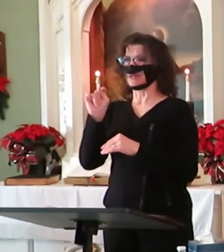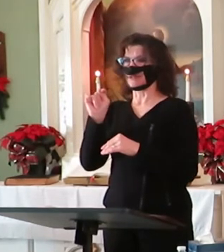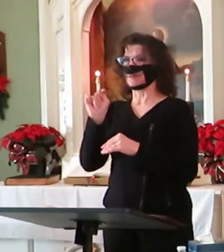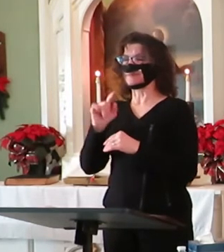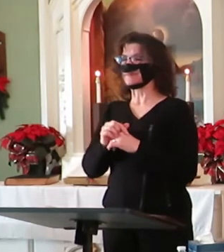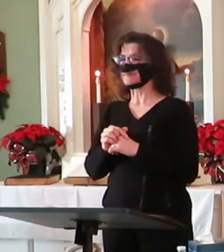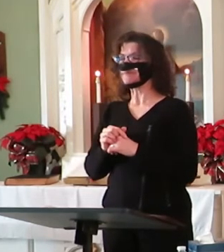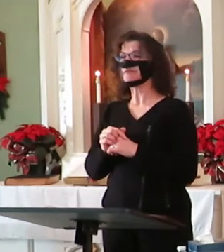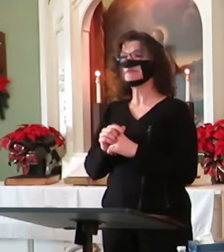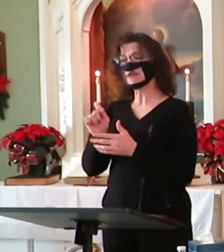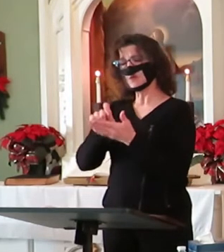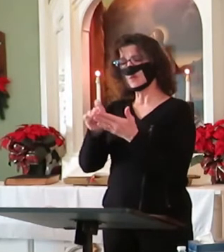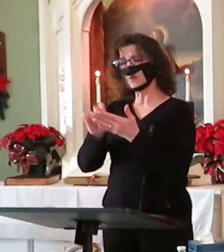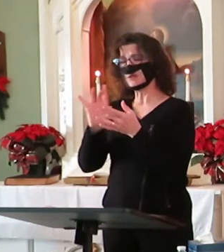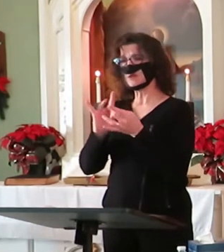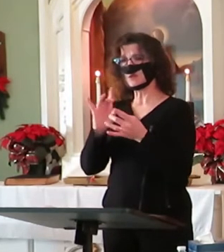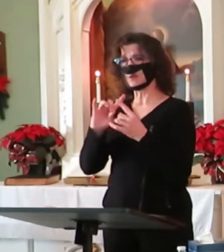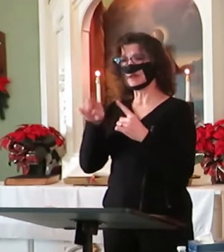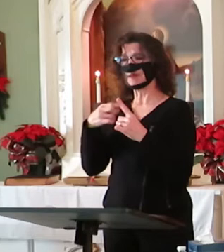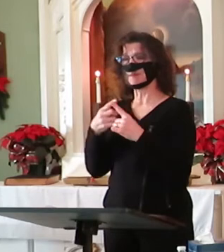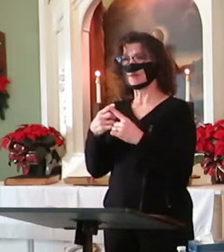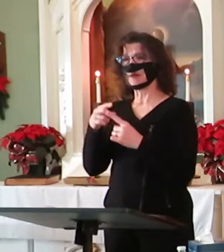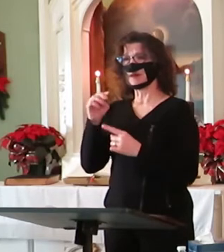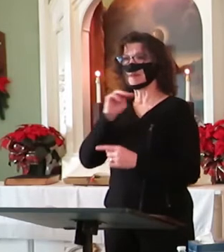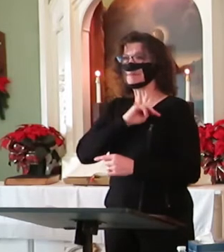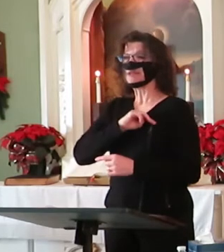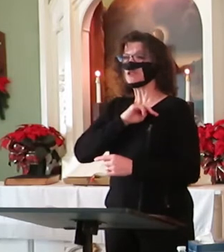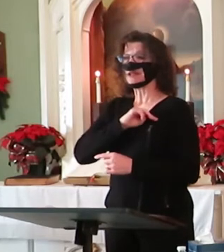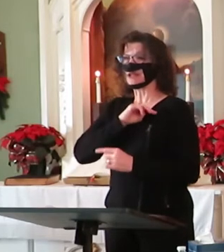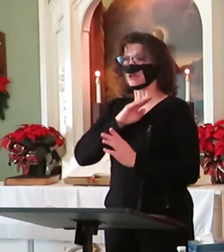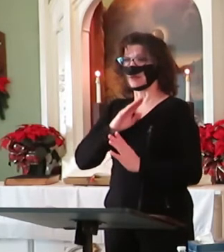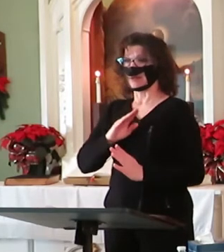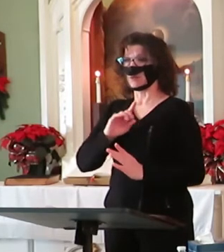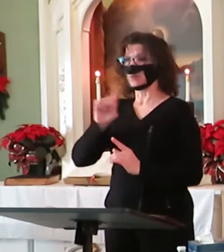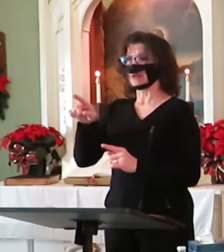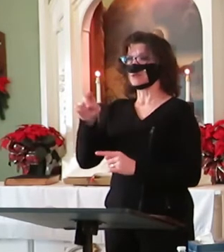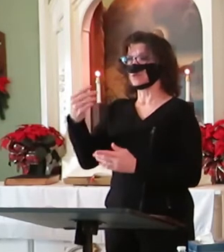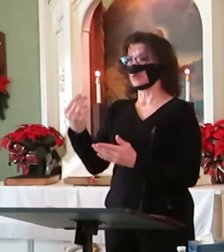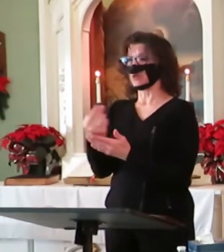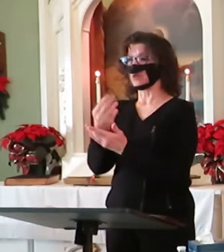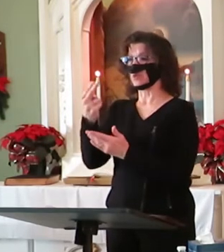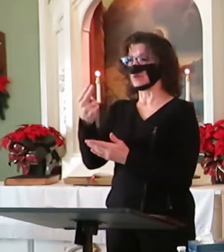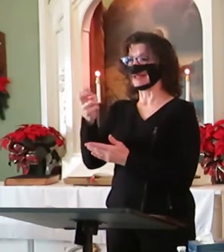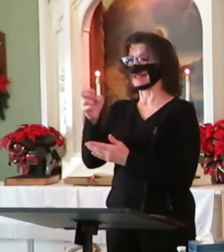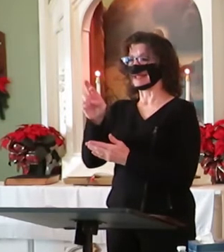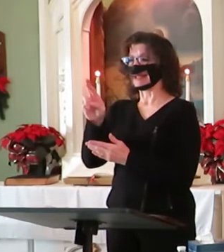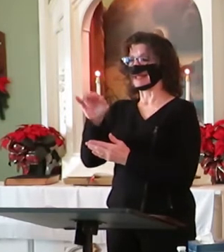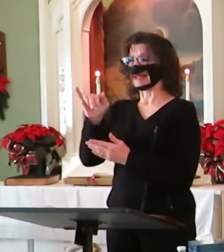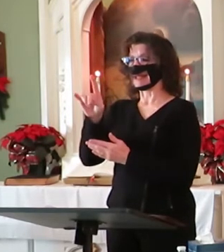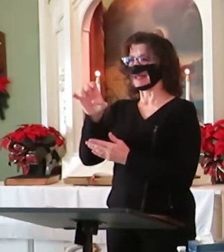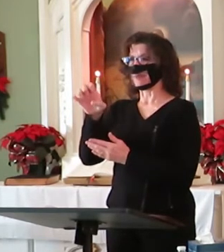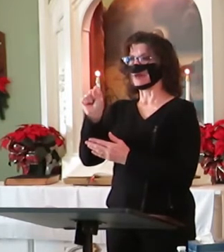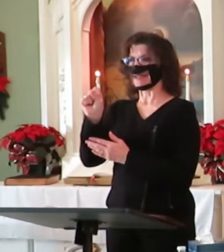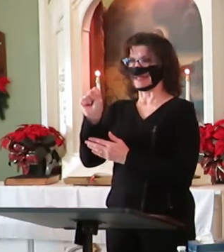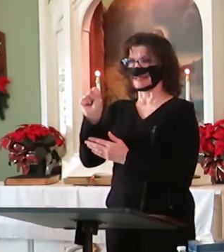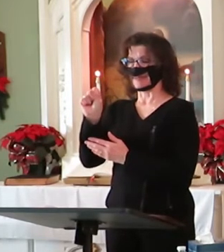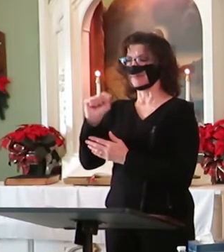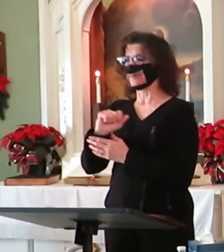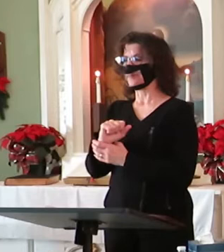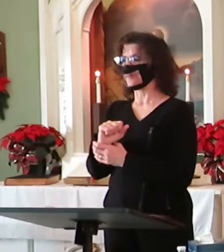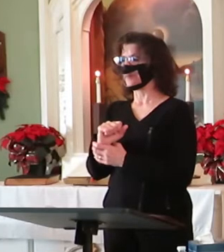John Patton in a missionary in New Hybrides Islands. One night, the Pattons found their mission